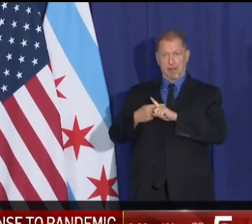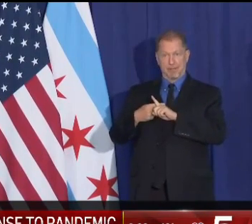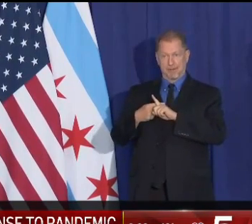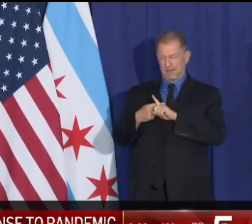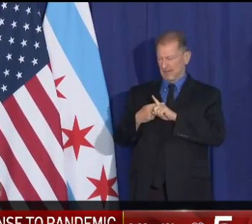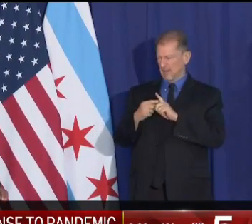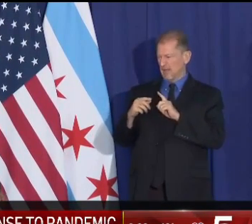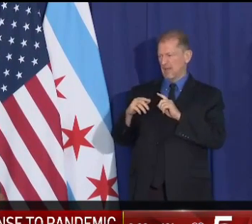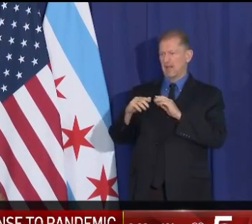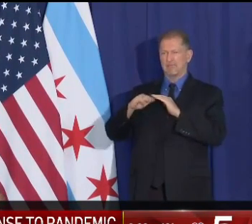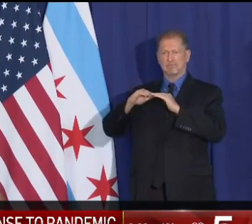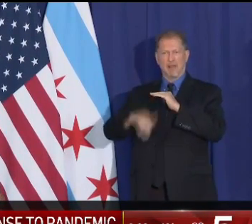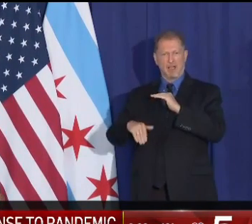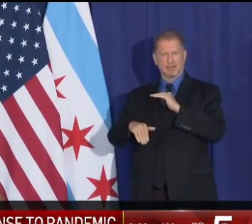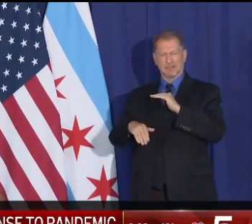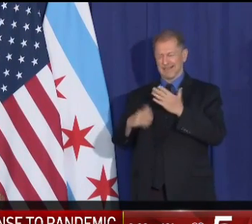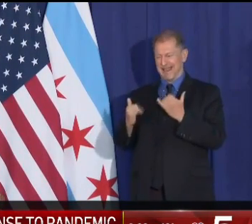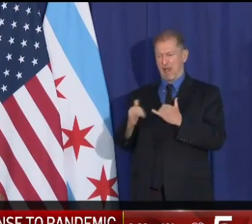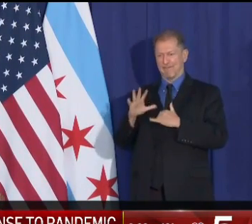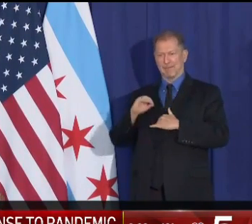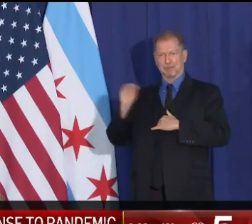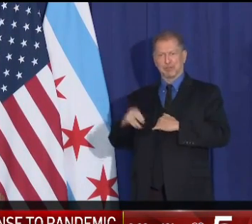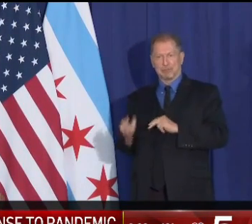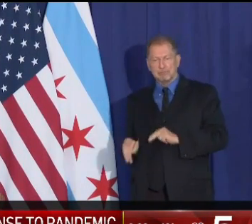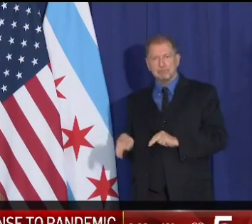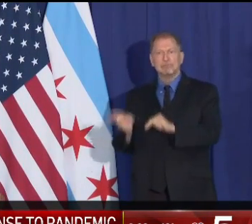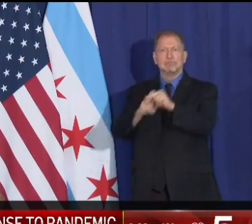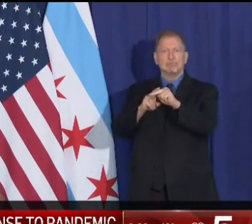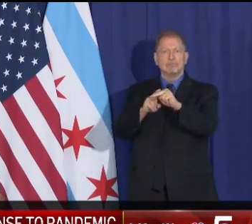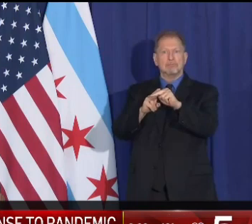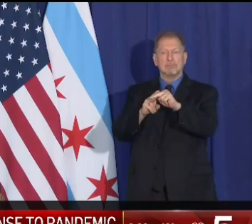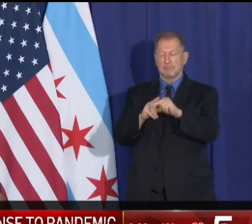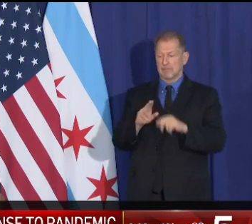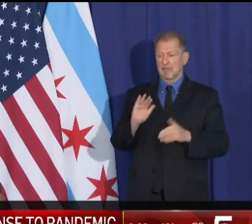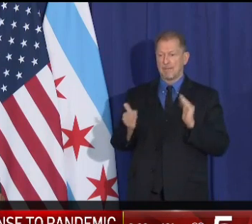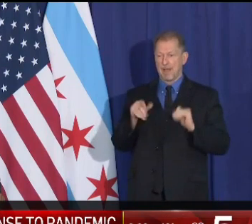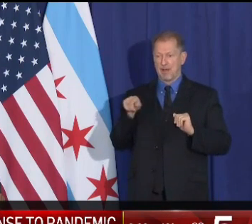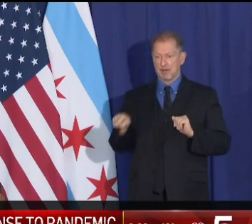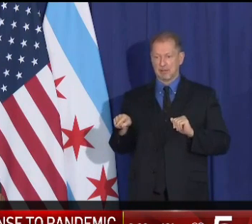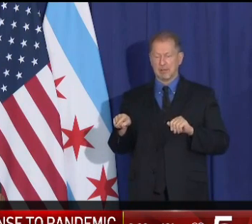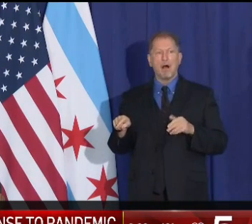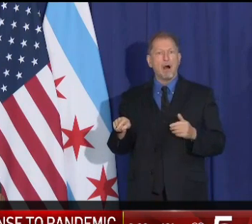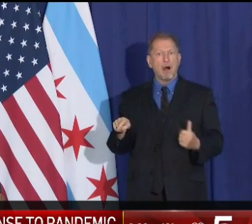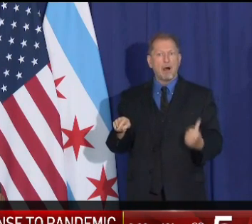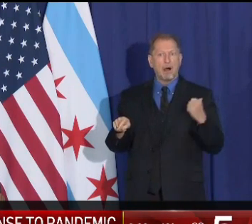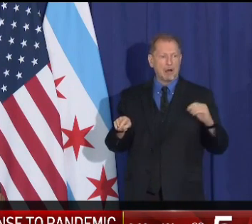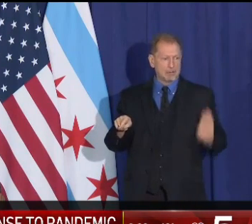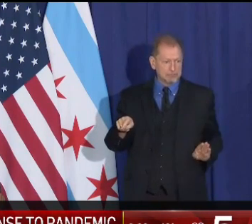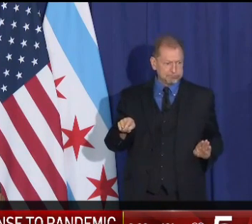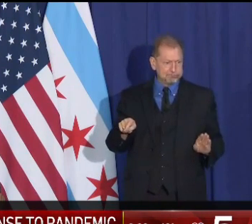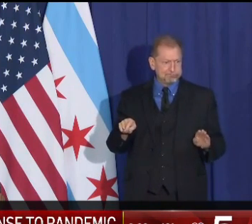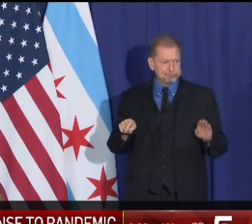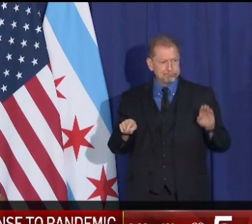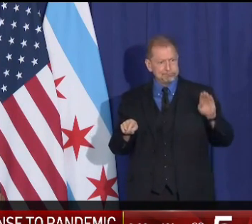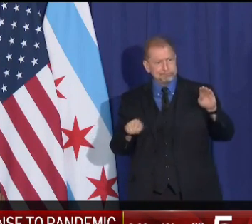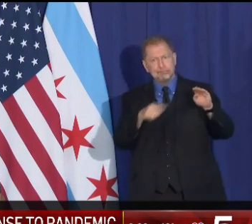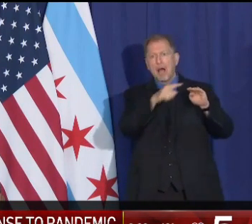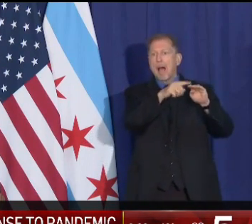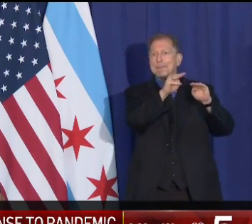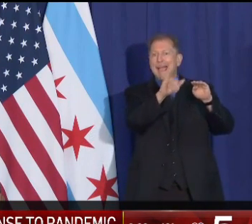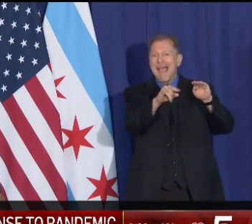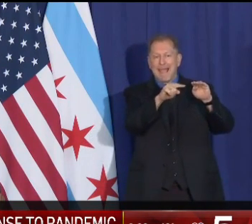is the highest daily rate we've seen in Chicago since the tail end of the pandemic's first wave back in May